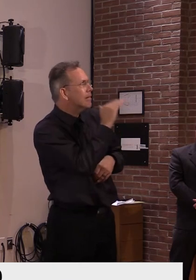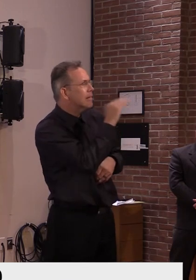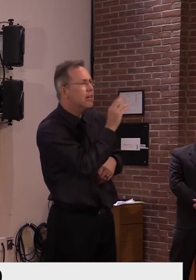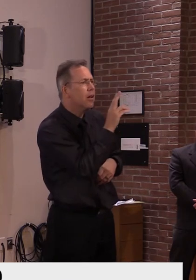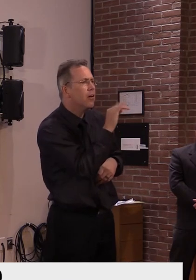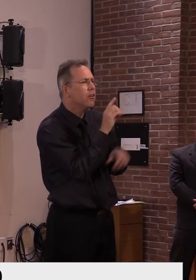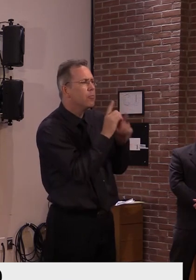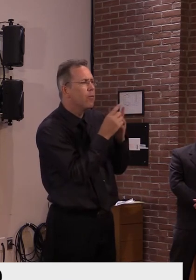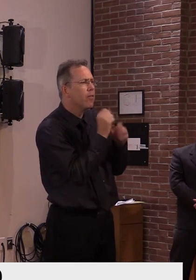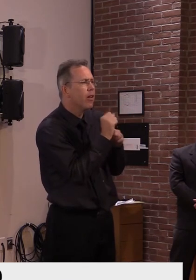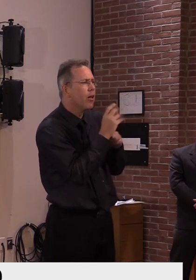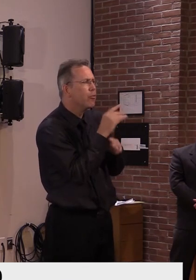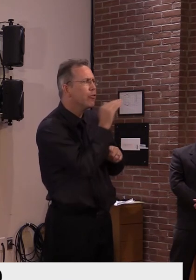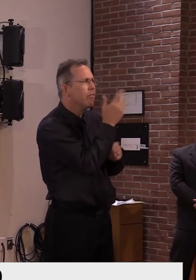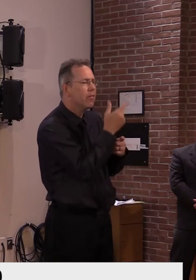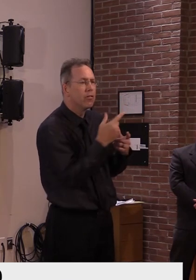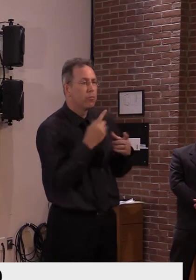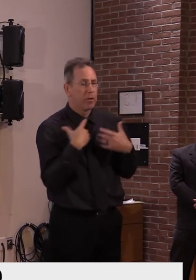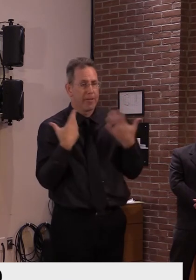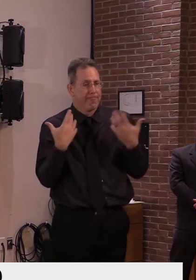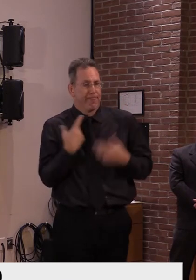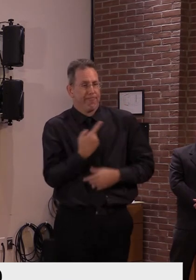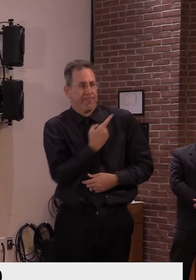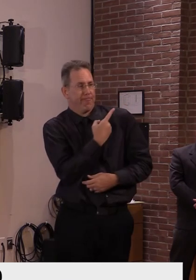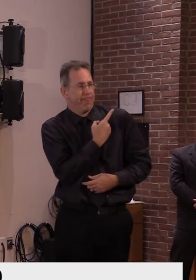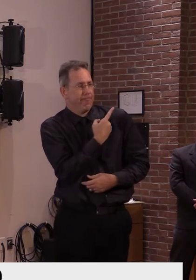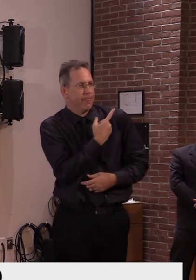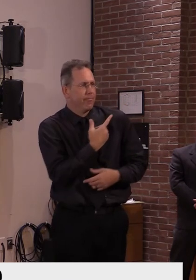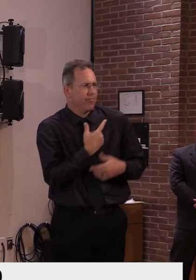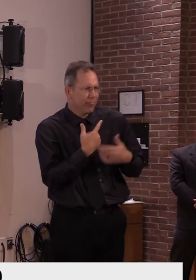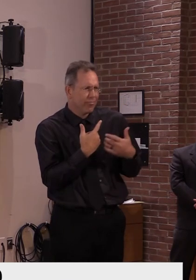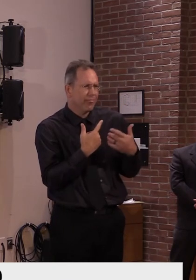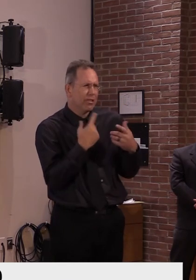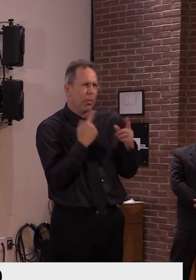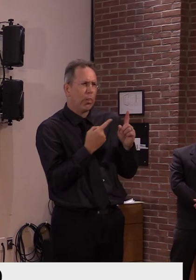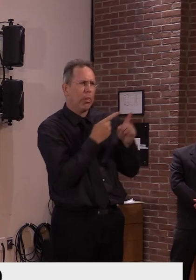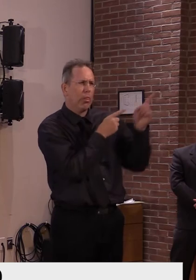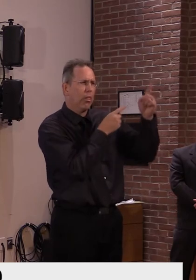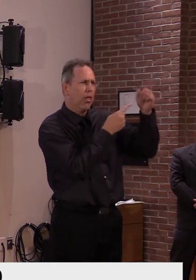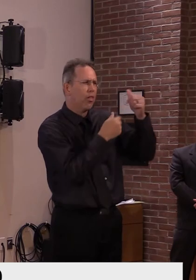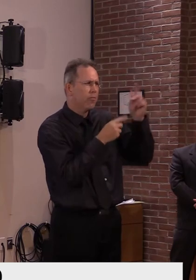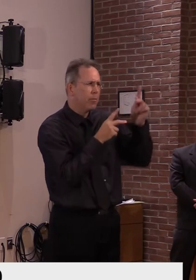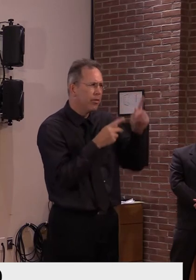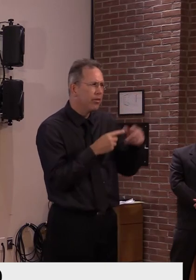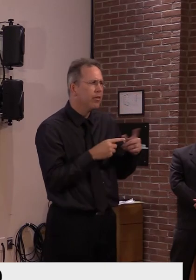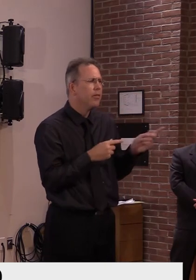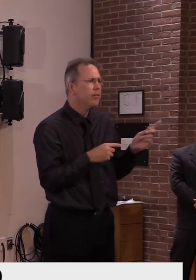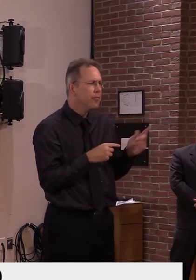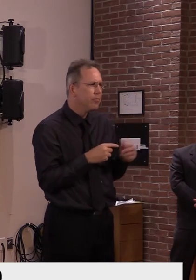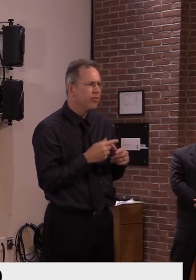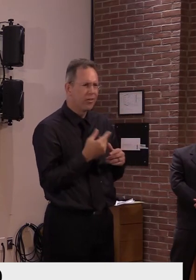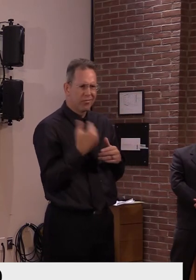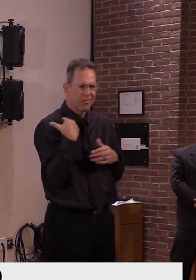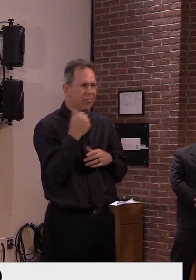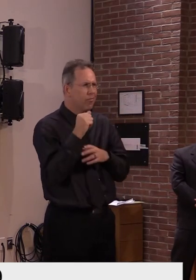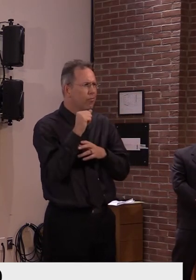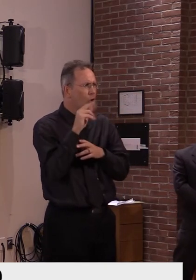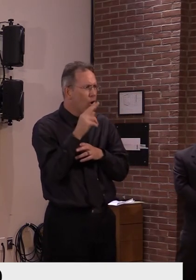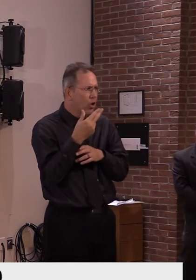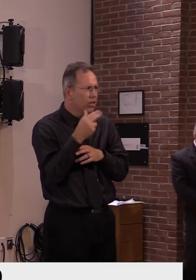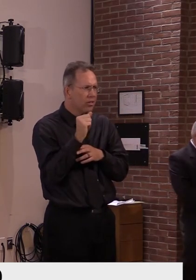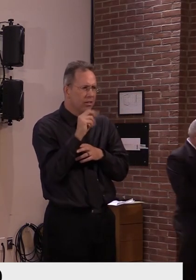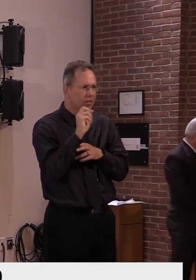I'm talking about the $300 supplemental checks that are coming in those two batches to cover August and the first half of September. Callers are hearing,